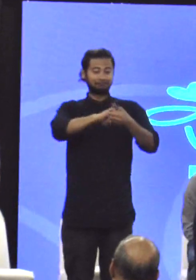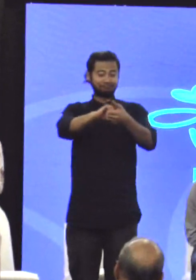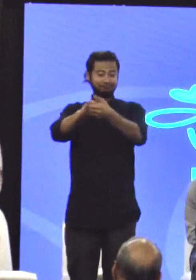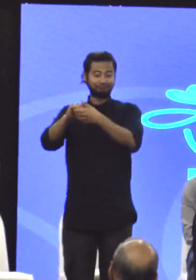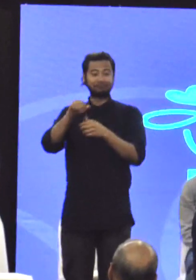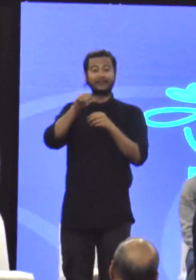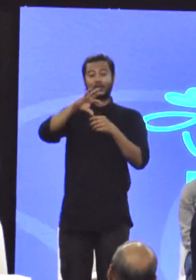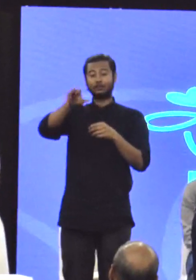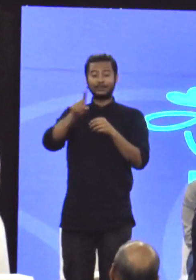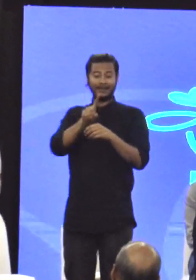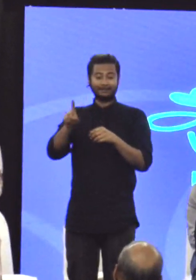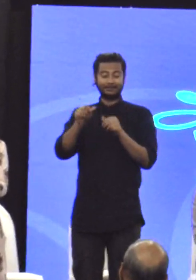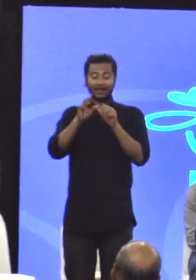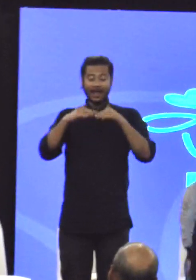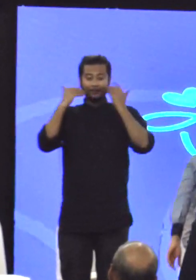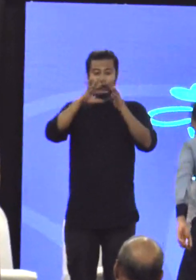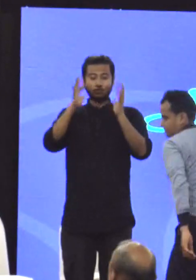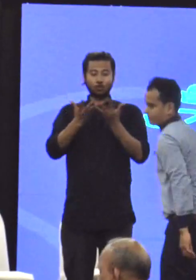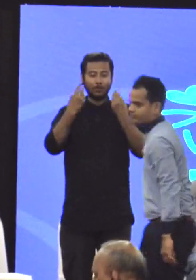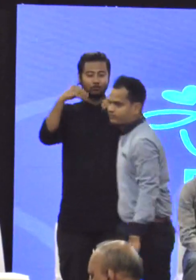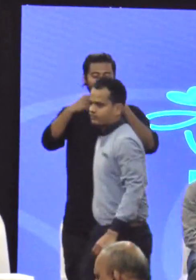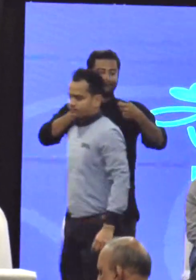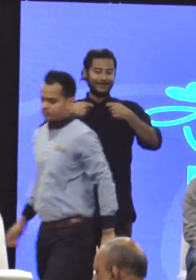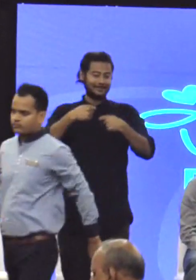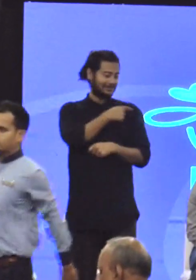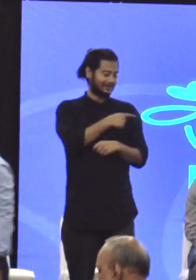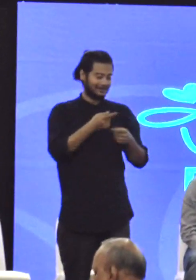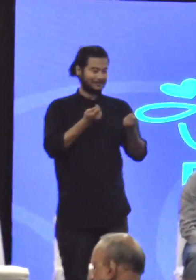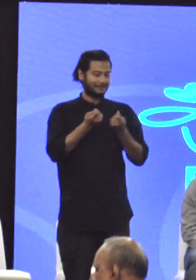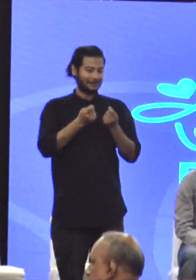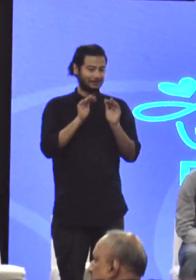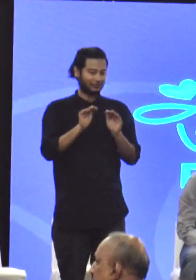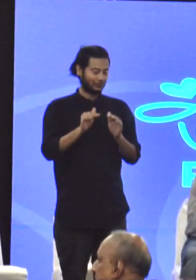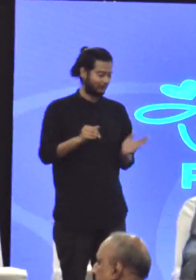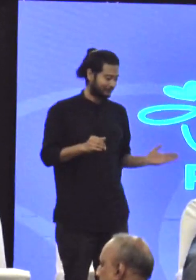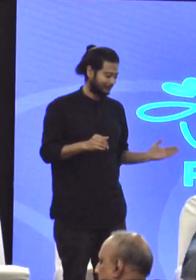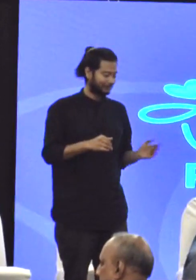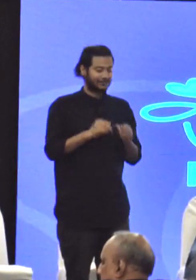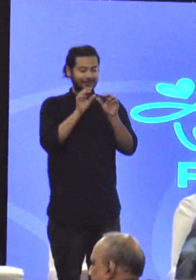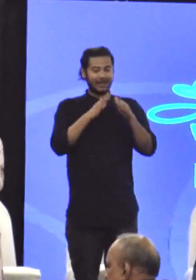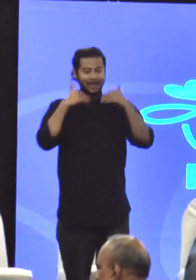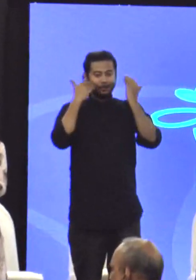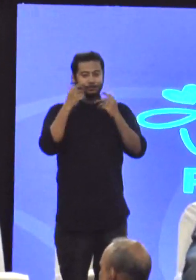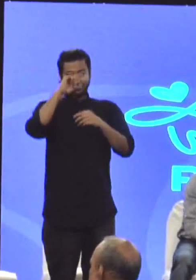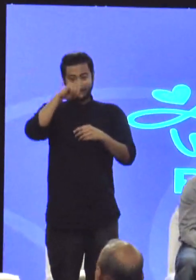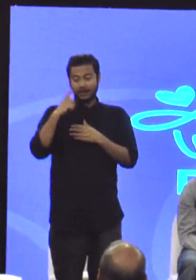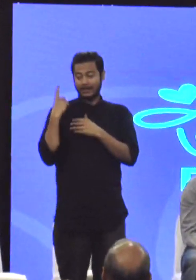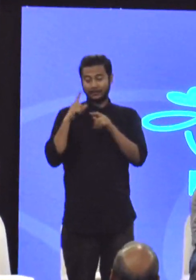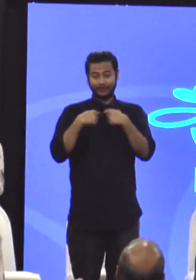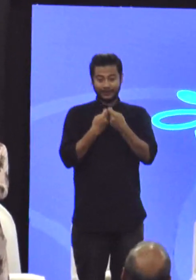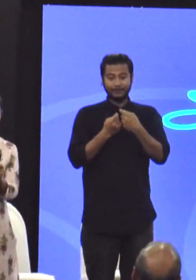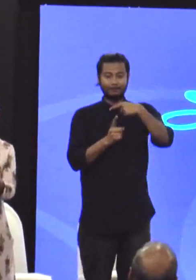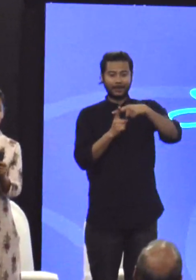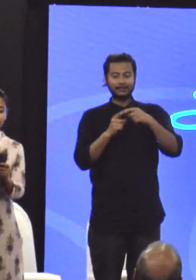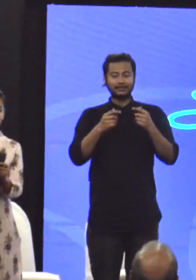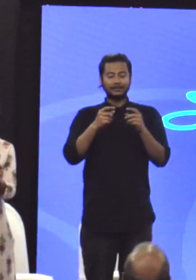supporting Amazon's global retail business. Shriva is a part of Amazon's engineering team and champions,